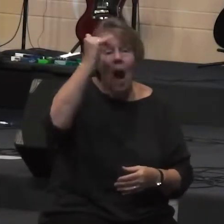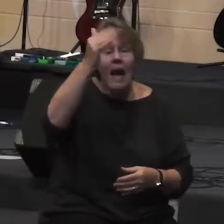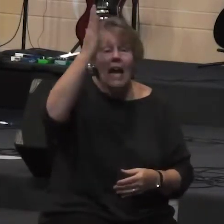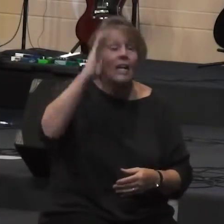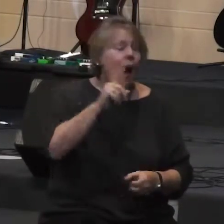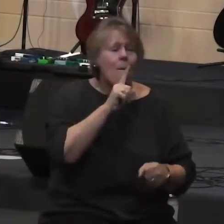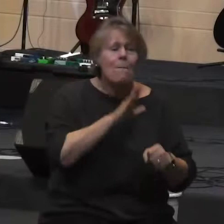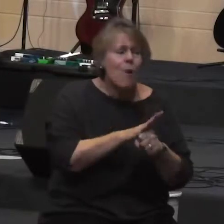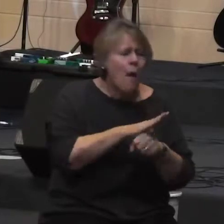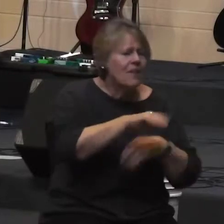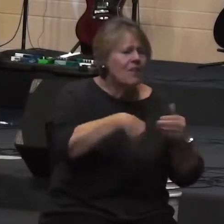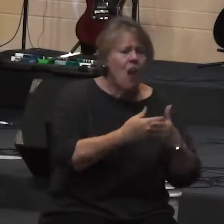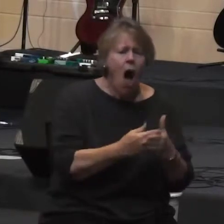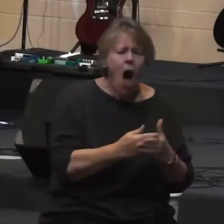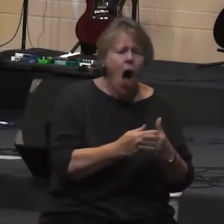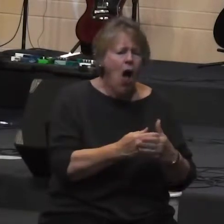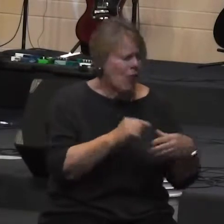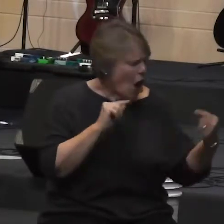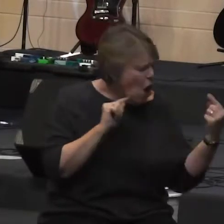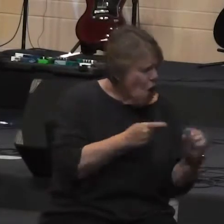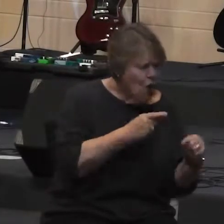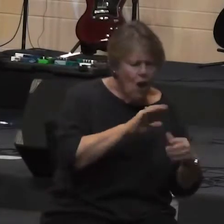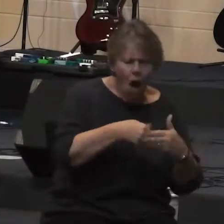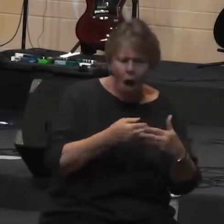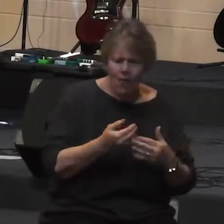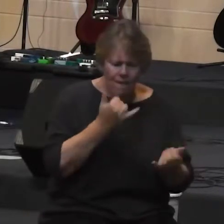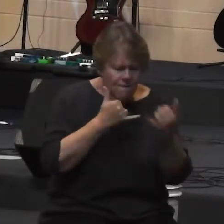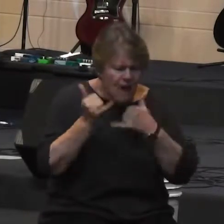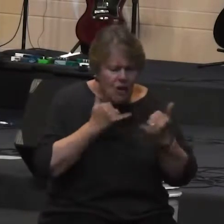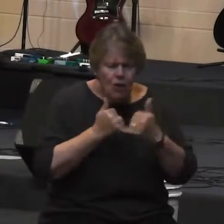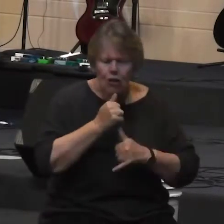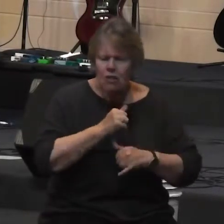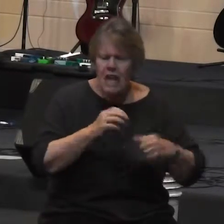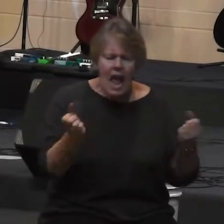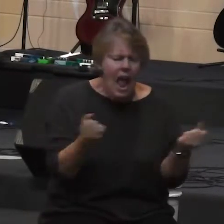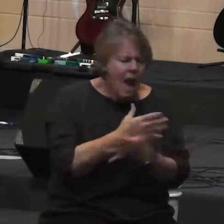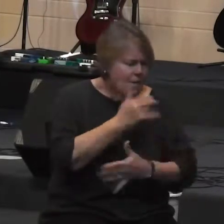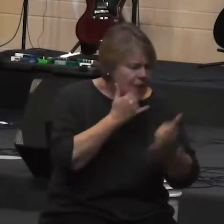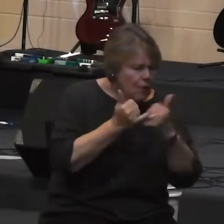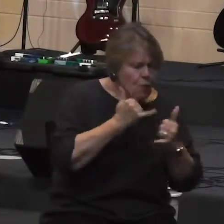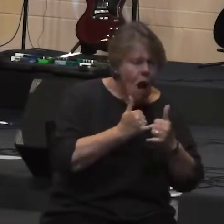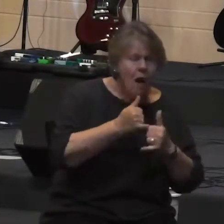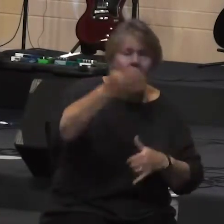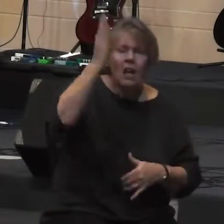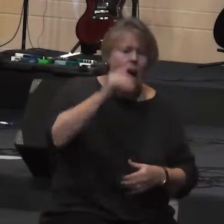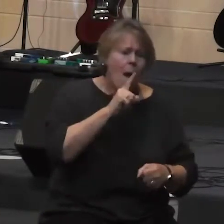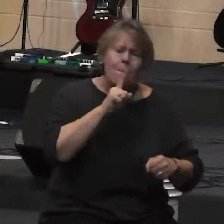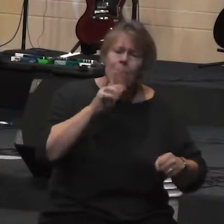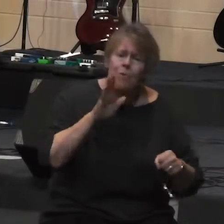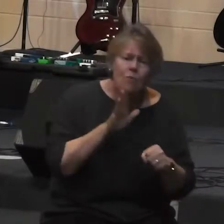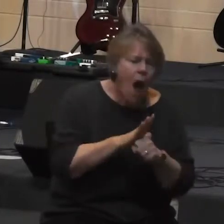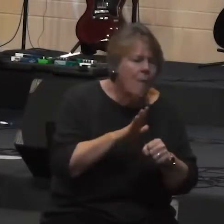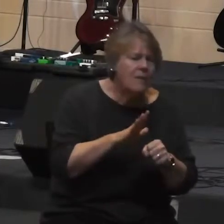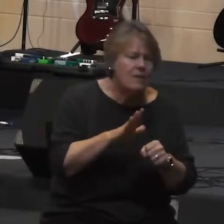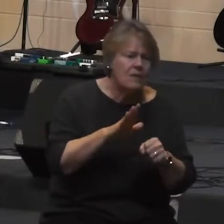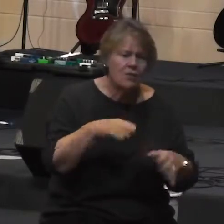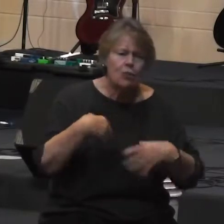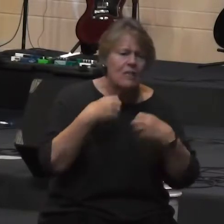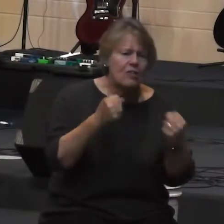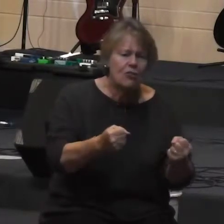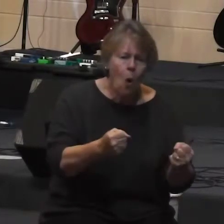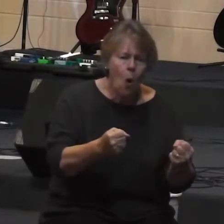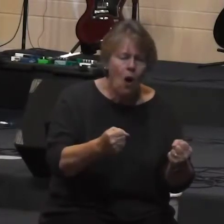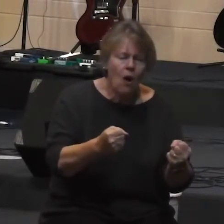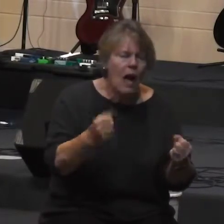brokenness all the failure all the wounds God is going to restore and redeem and bring healing to all things and if that's true